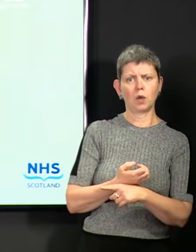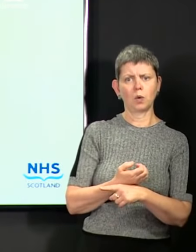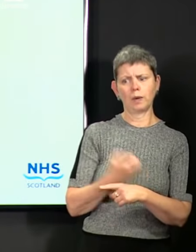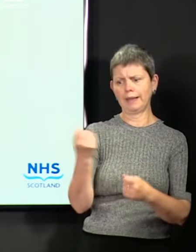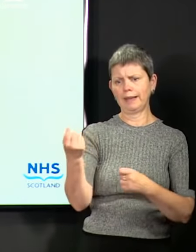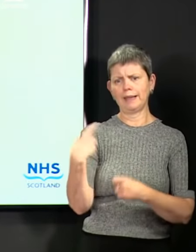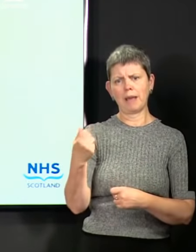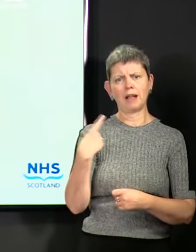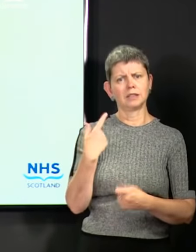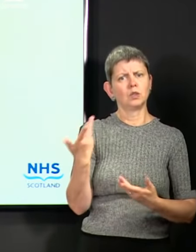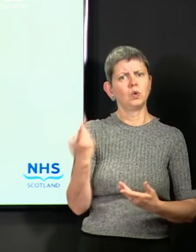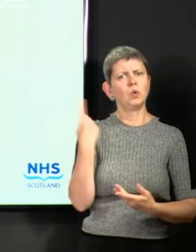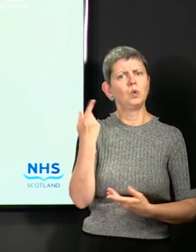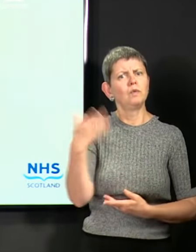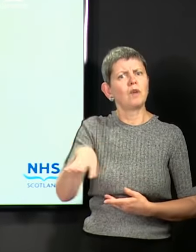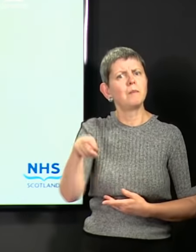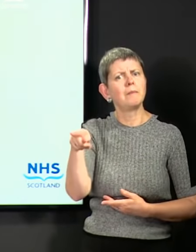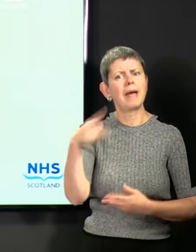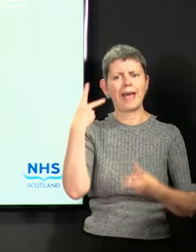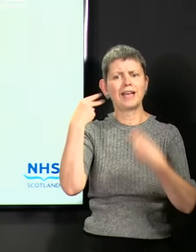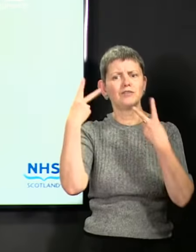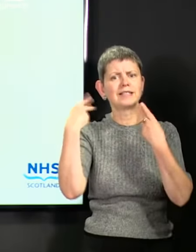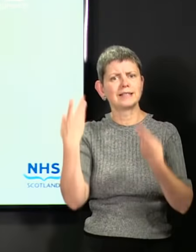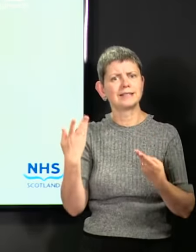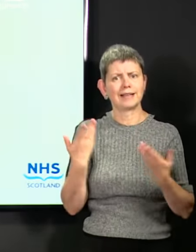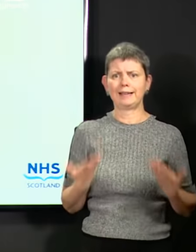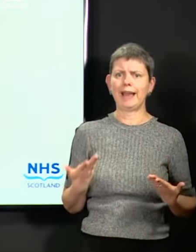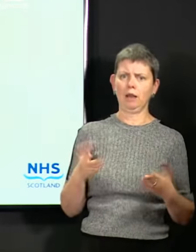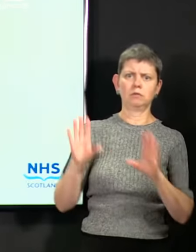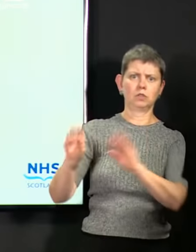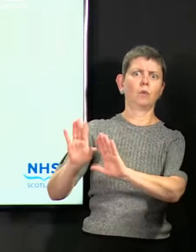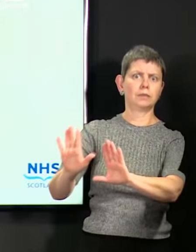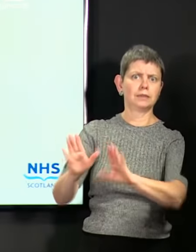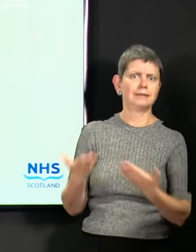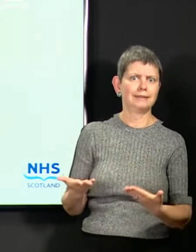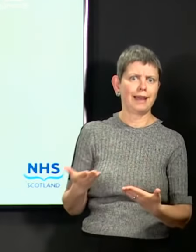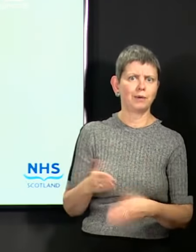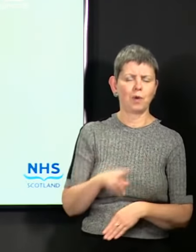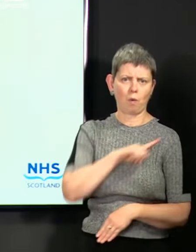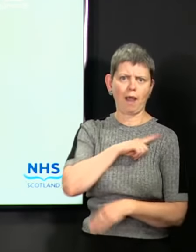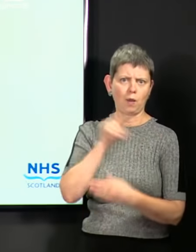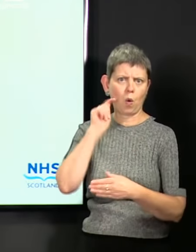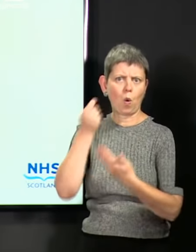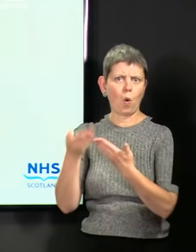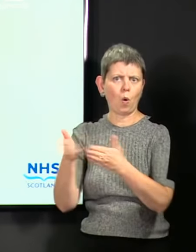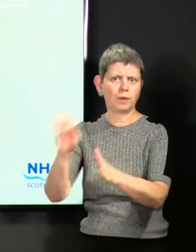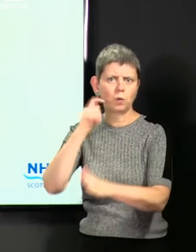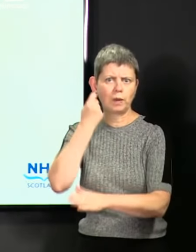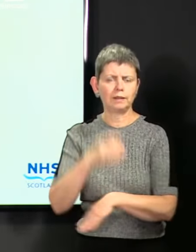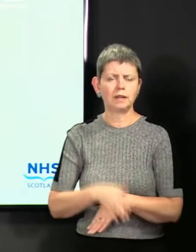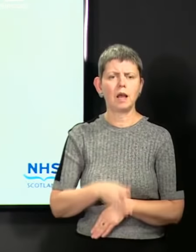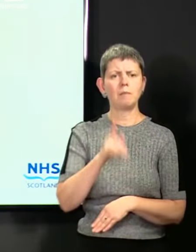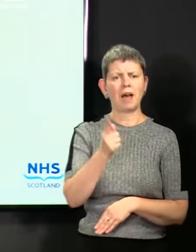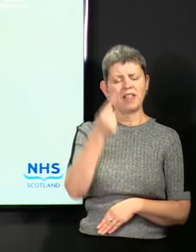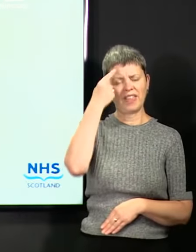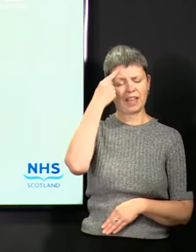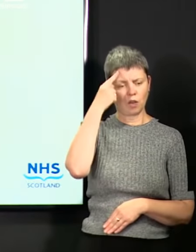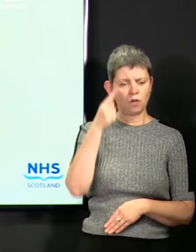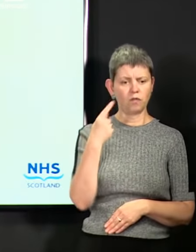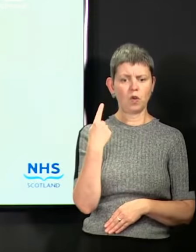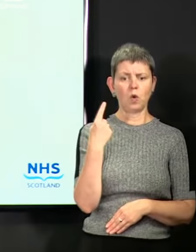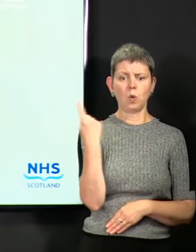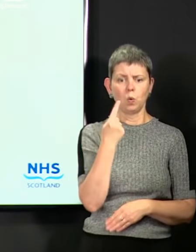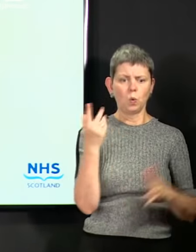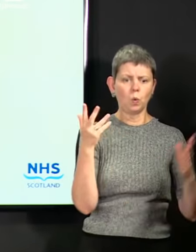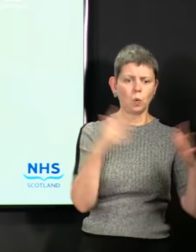emails from hairdressers at all anymore. So it's really hard. But if you think of surfaces, you think of crowds, you think of